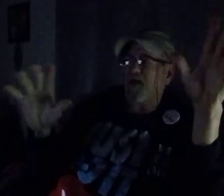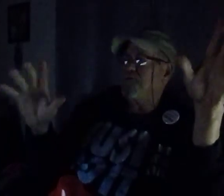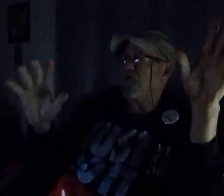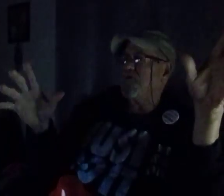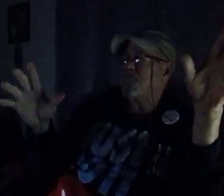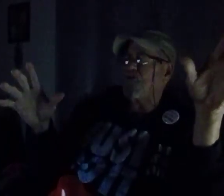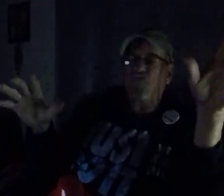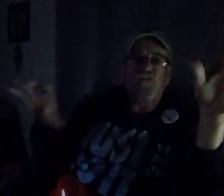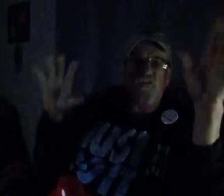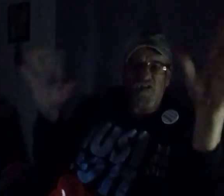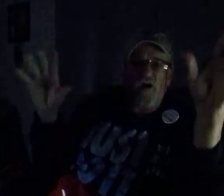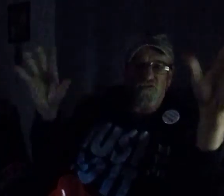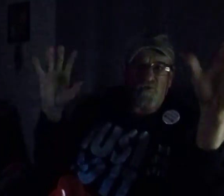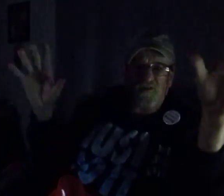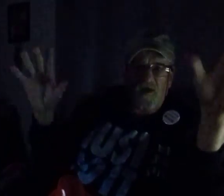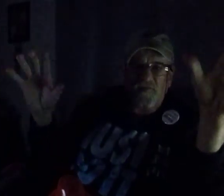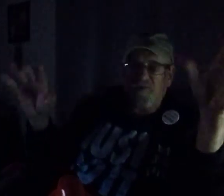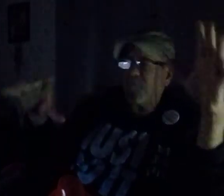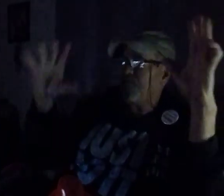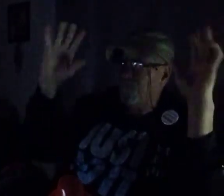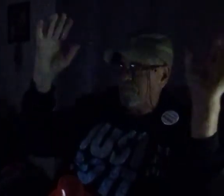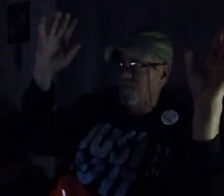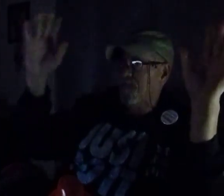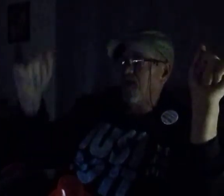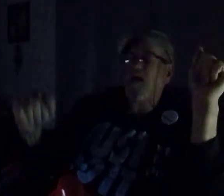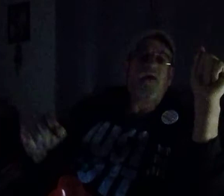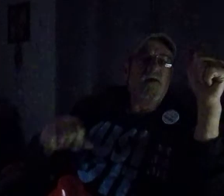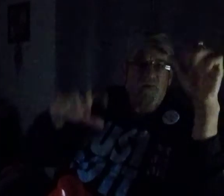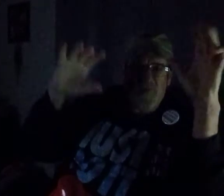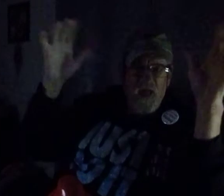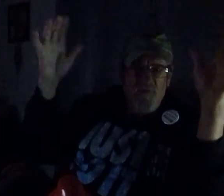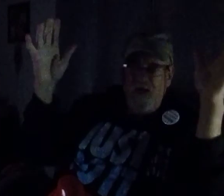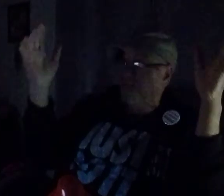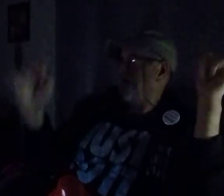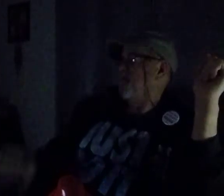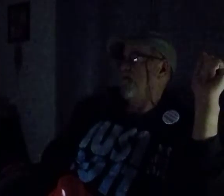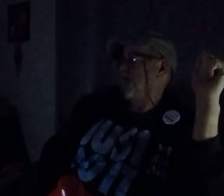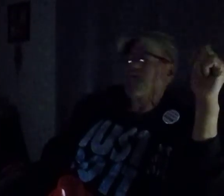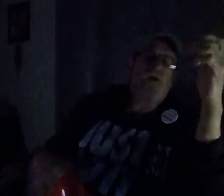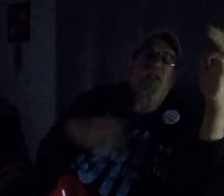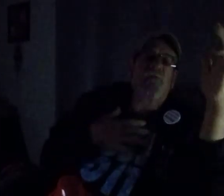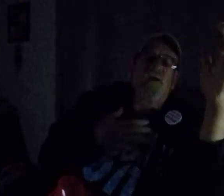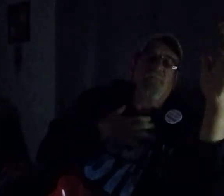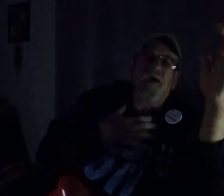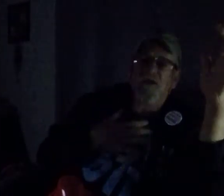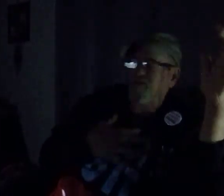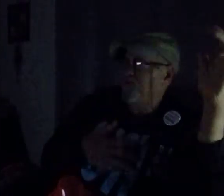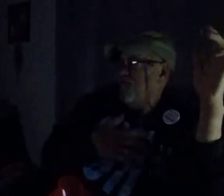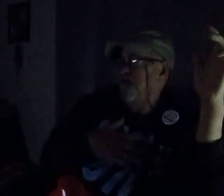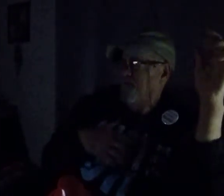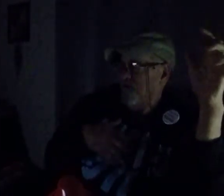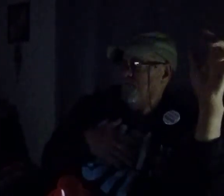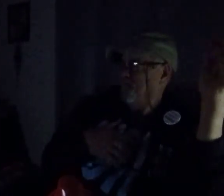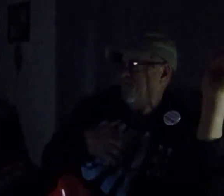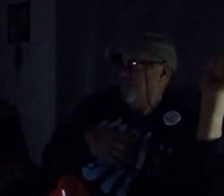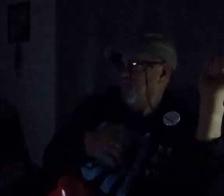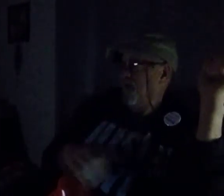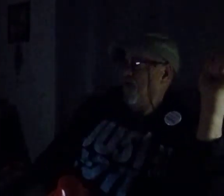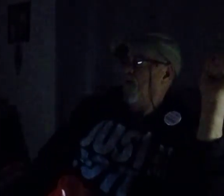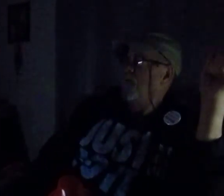give me a good excuse not to attend that event. know, like really, really, my ADHD, you know, just...